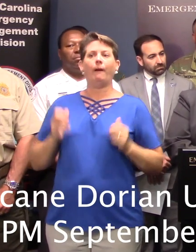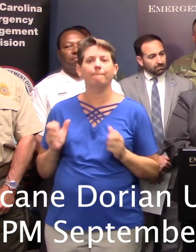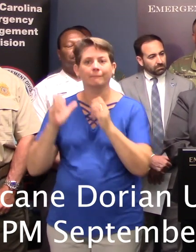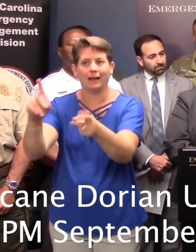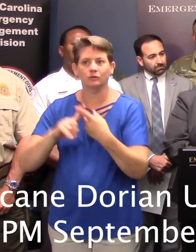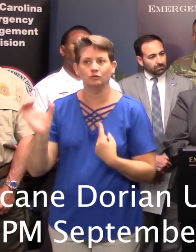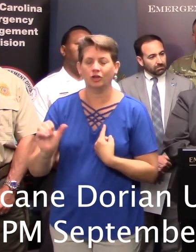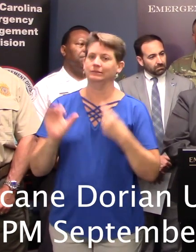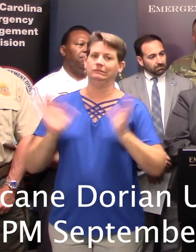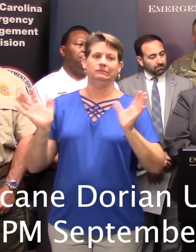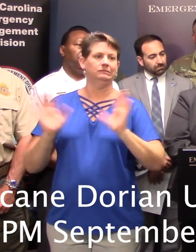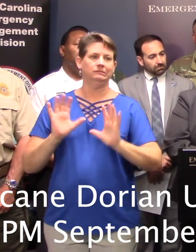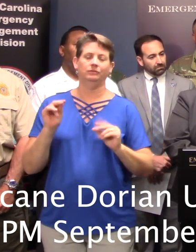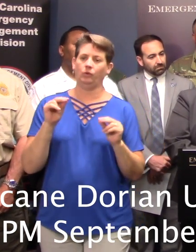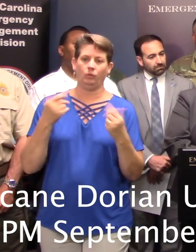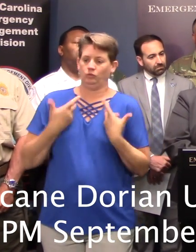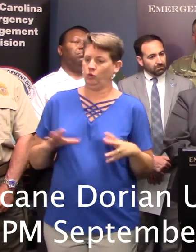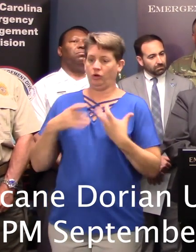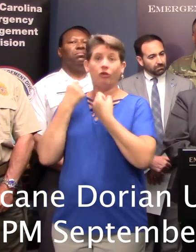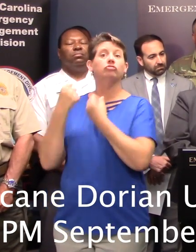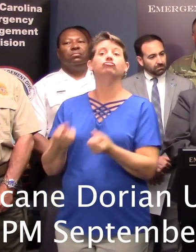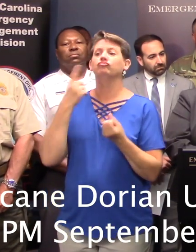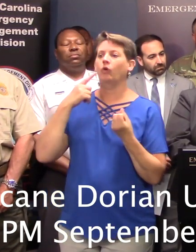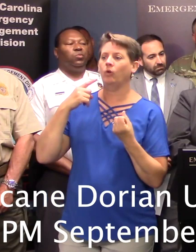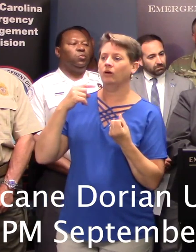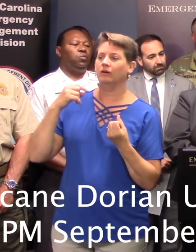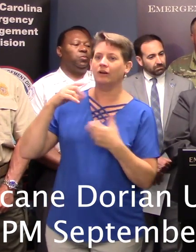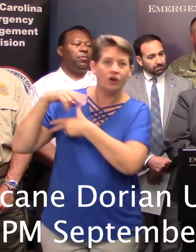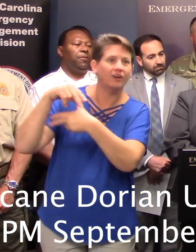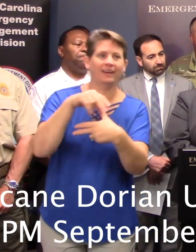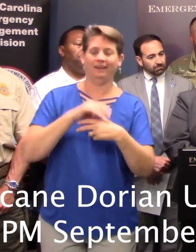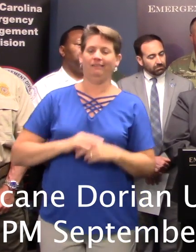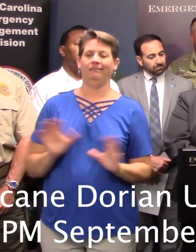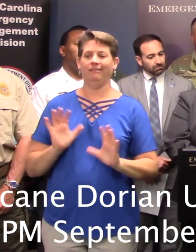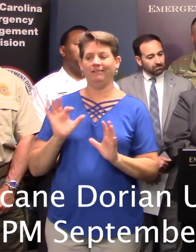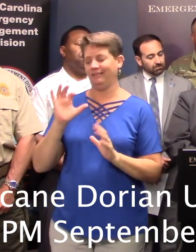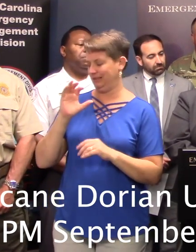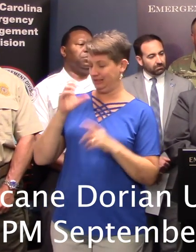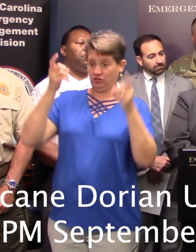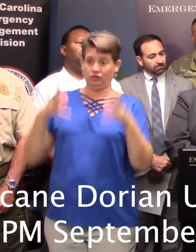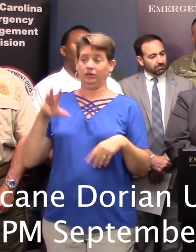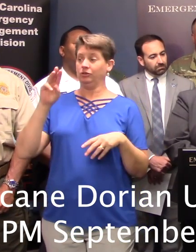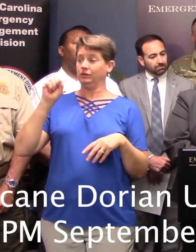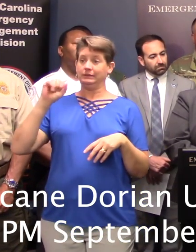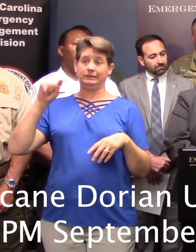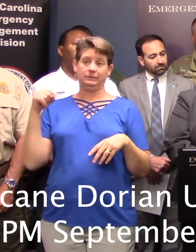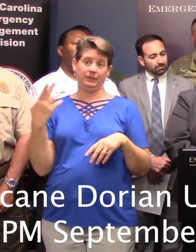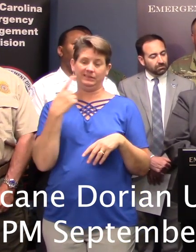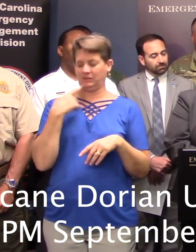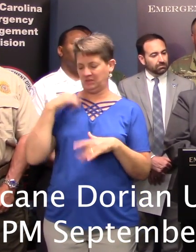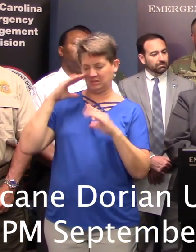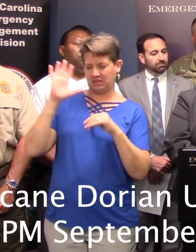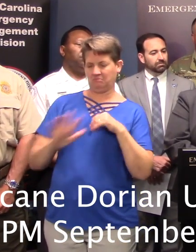the area of concern, into the storm. And as Director Smith mentioned, at about 6 p.m. tonight is when we